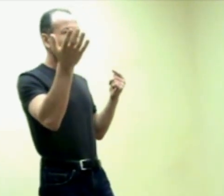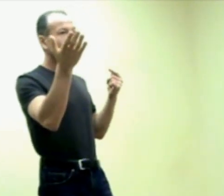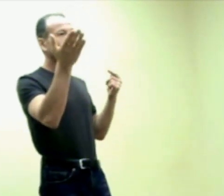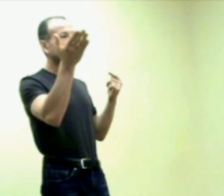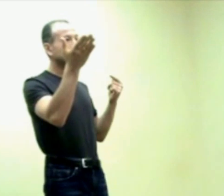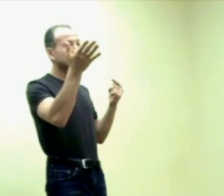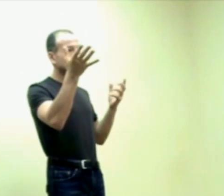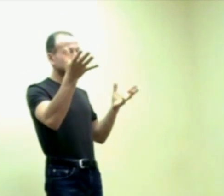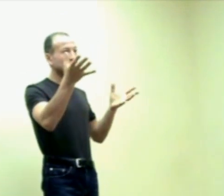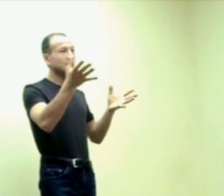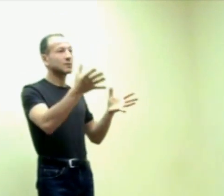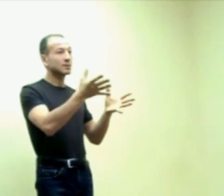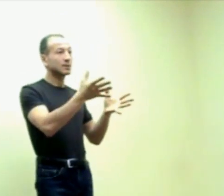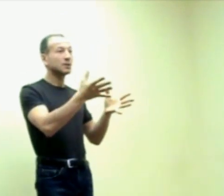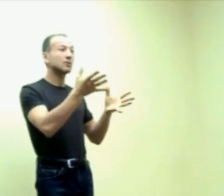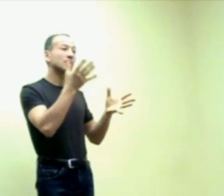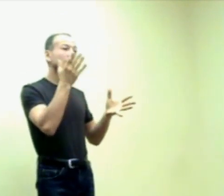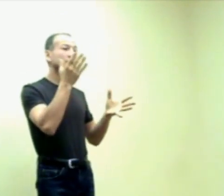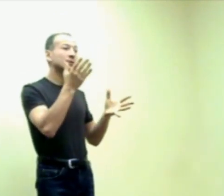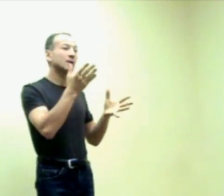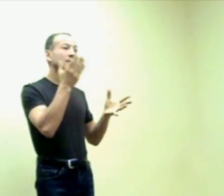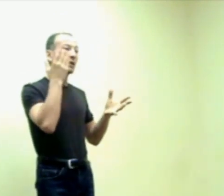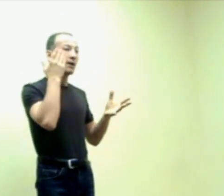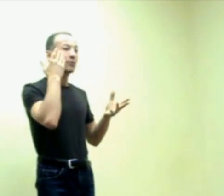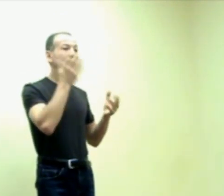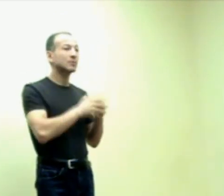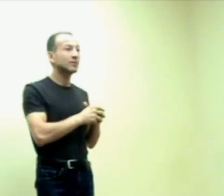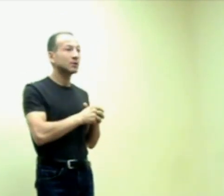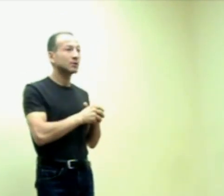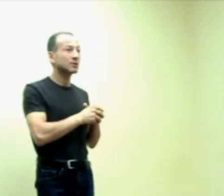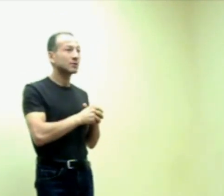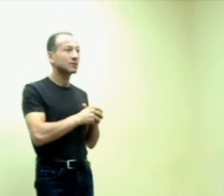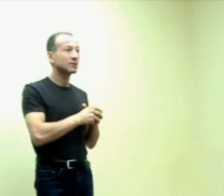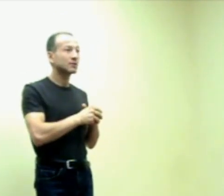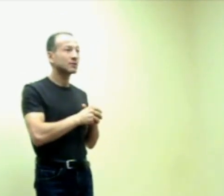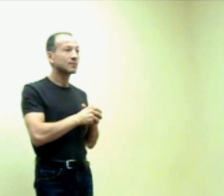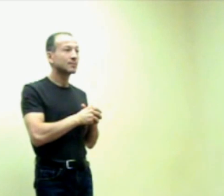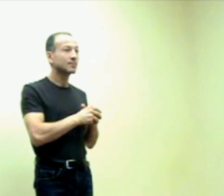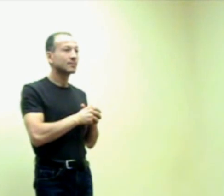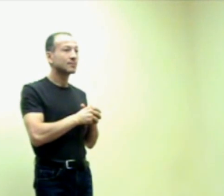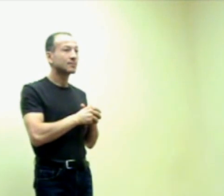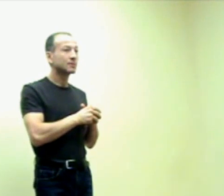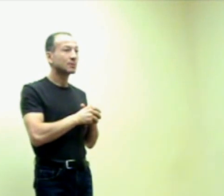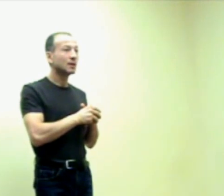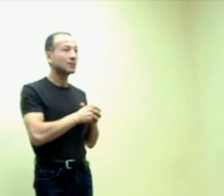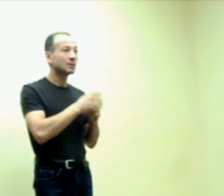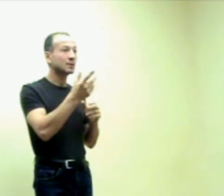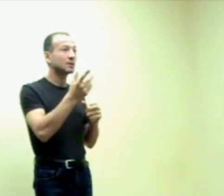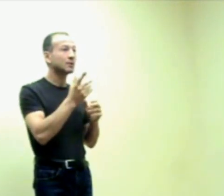You've got kids with all this, right? So, a lot of them have problems with the vision, right? The reason is